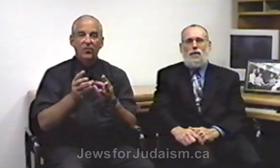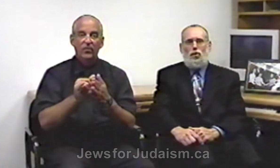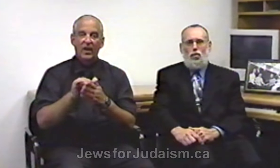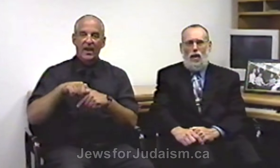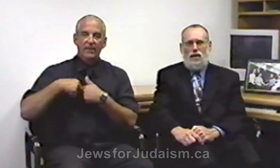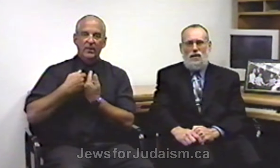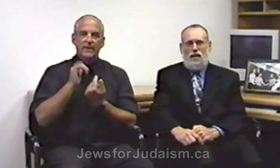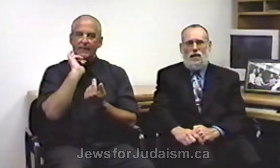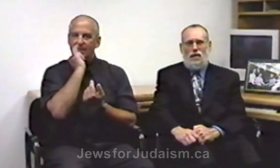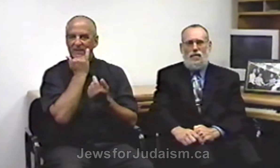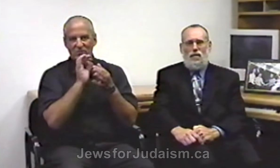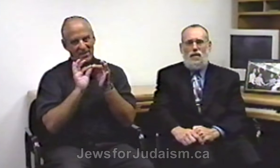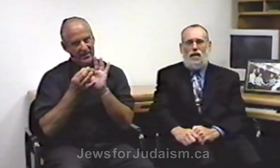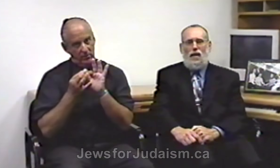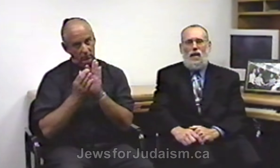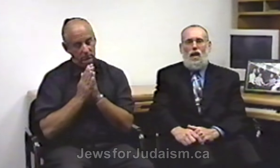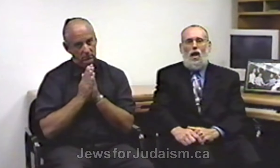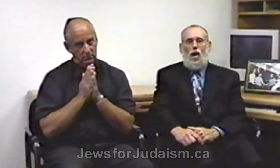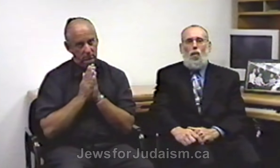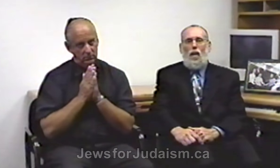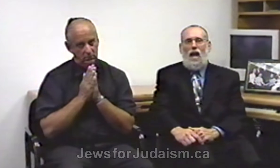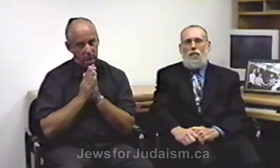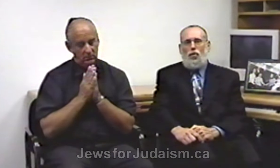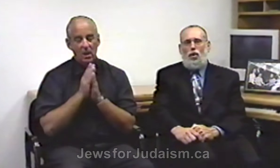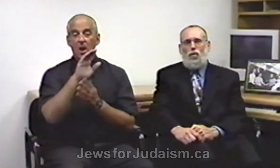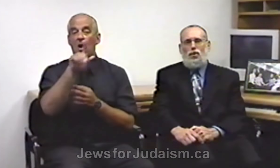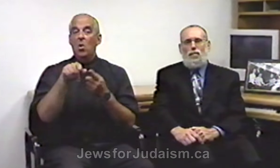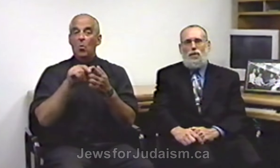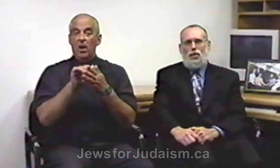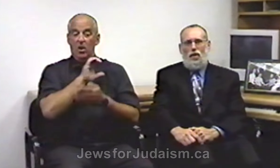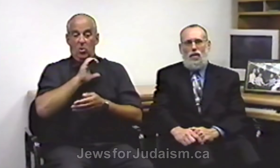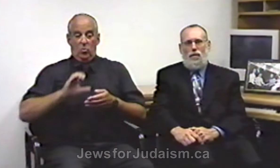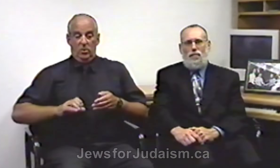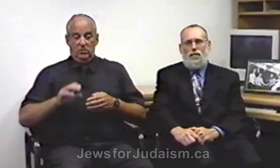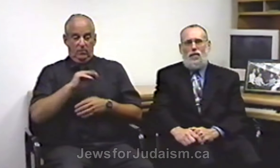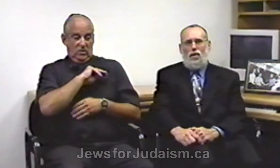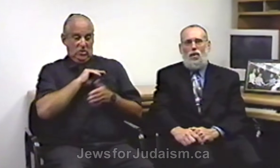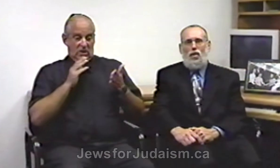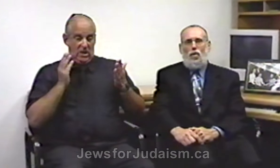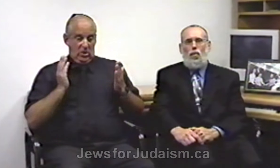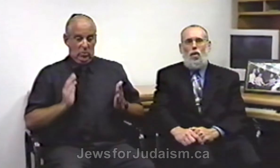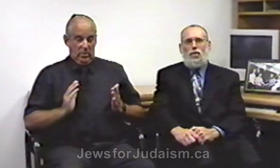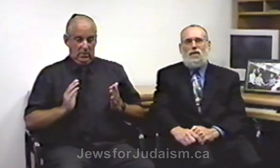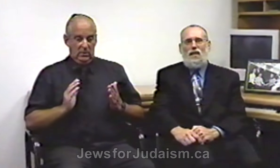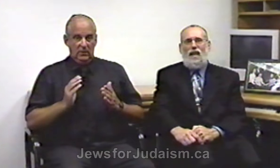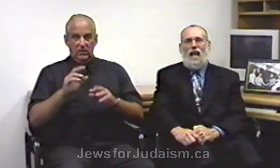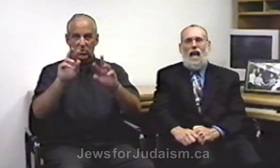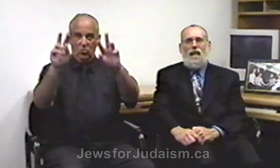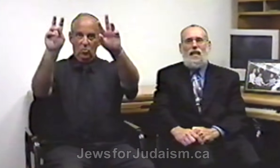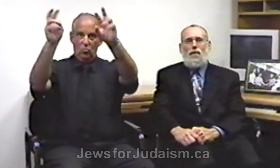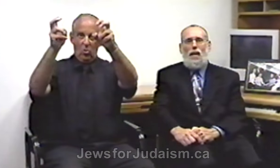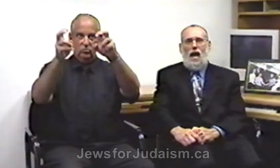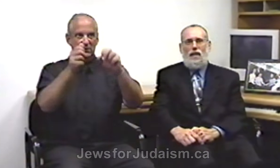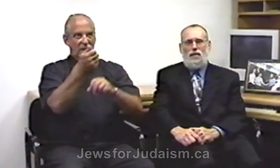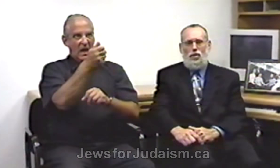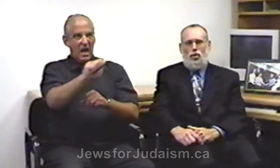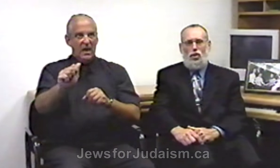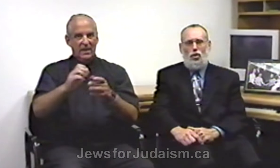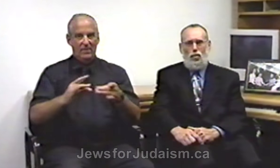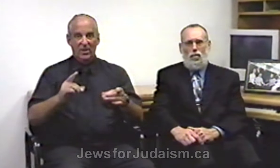mistranslated whenever a Christian missionary quotes any passage to you